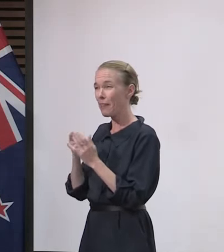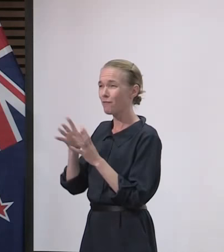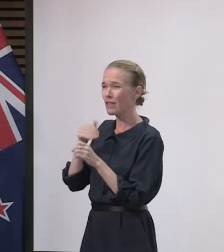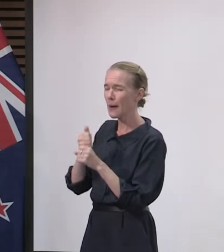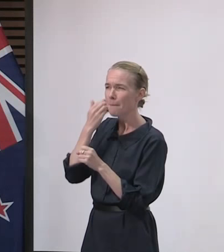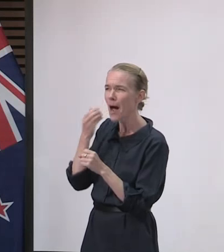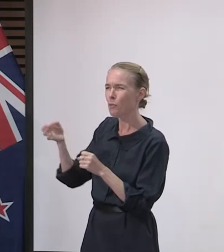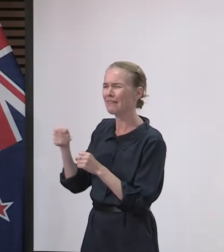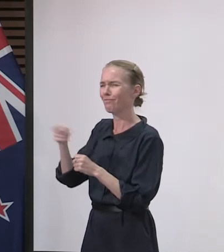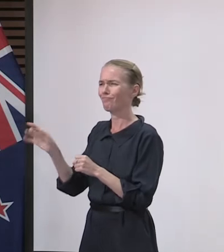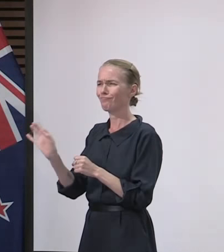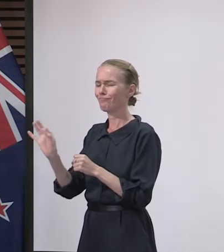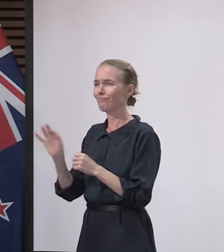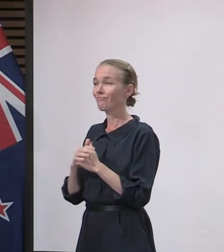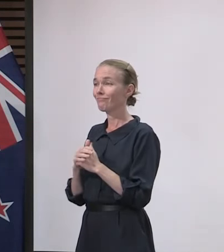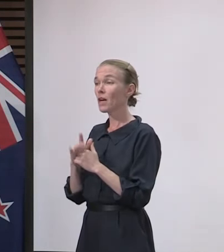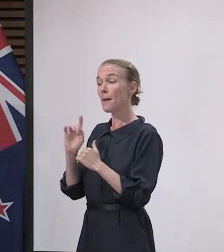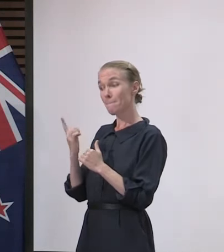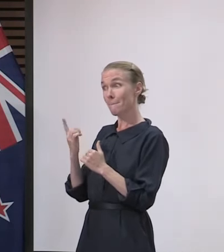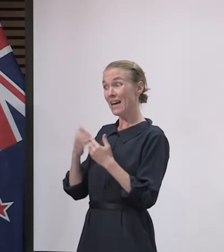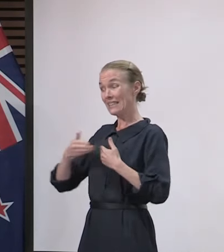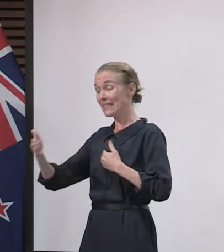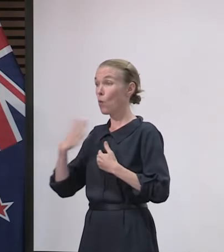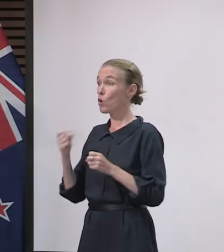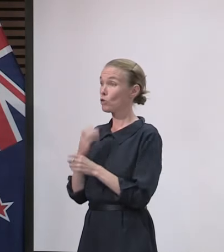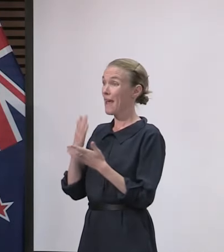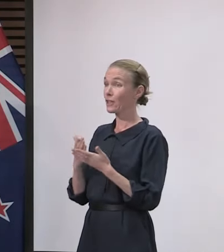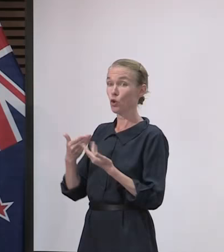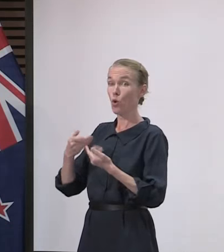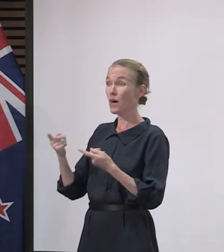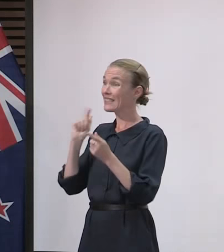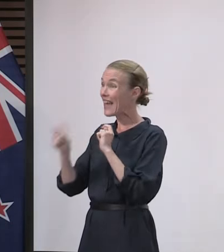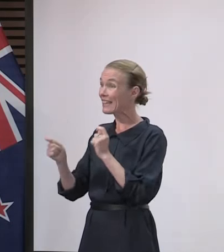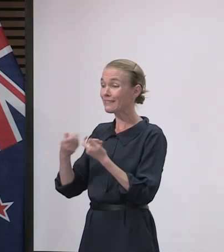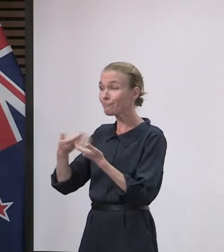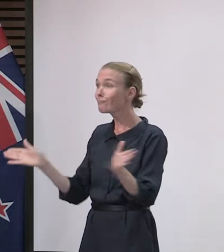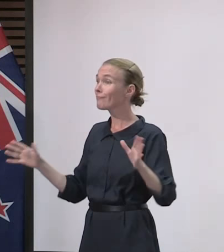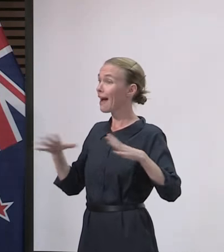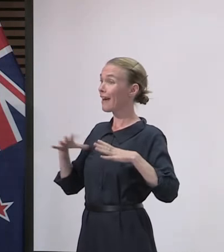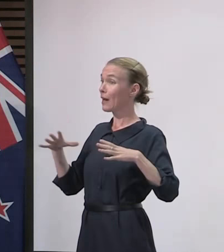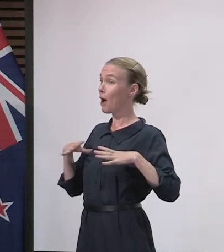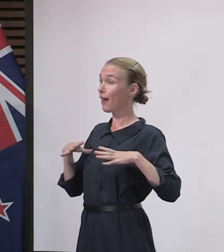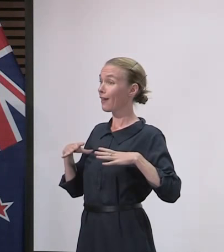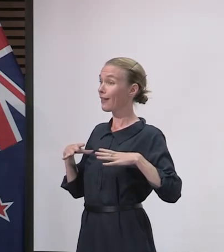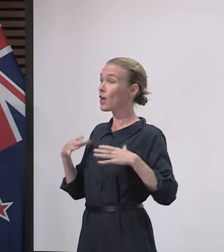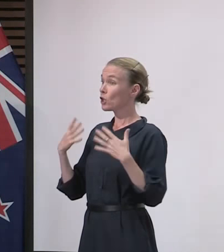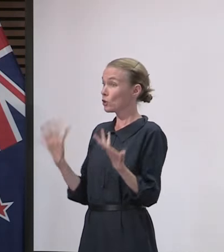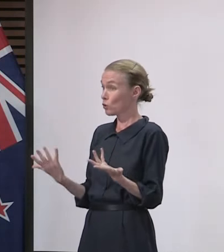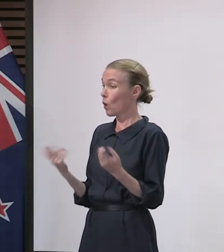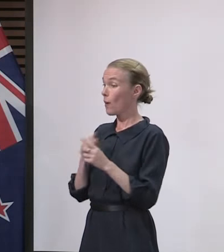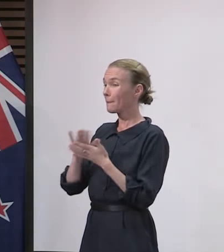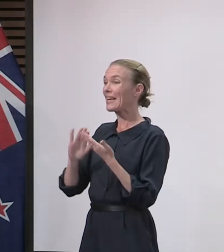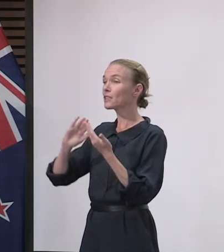was a big part of our effort over the last few months. So the mobile testing, our C-backs out widely in the community. And then about